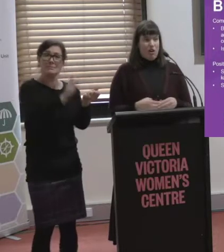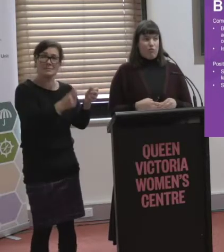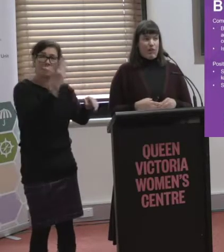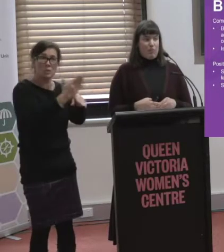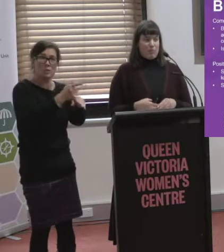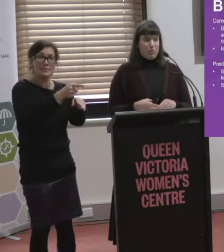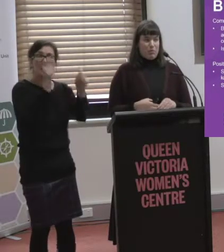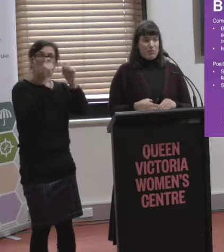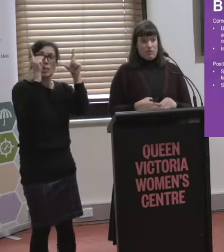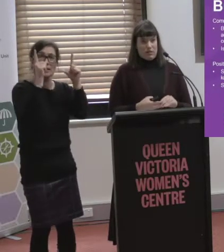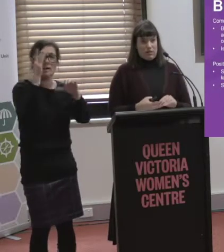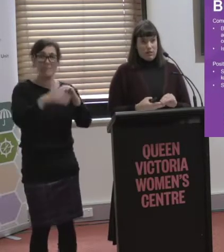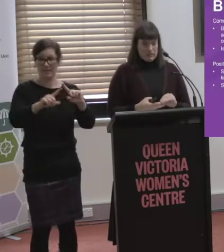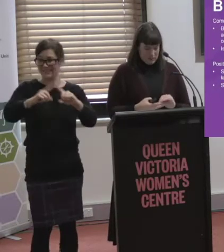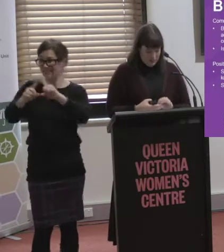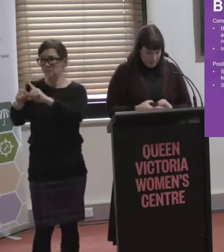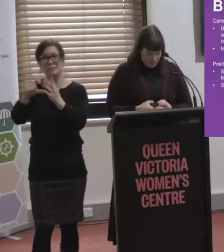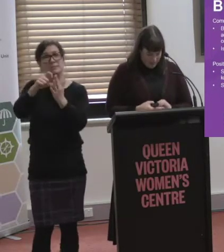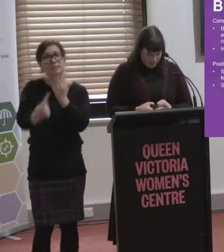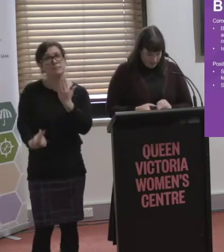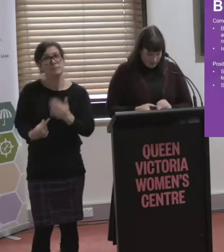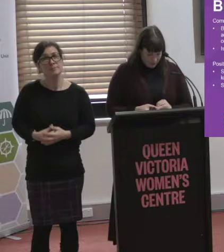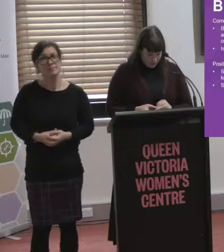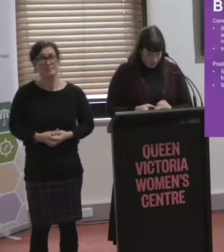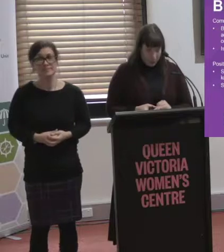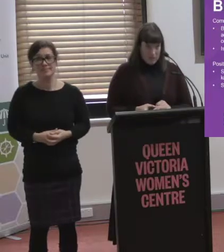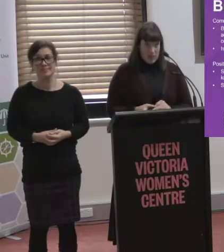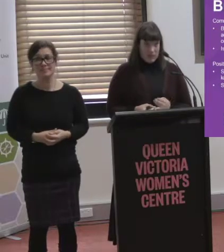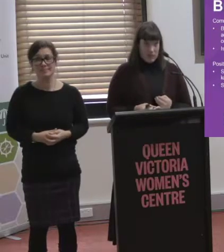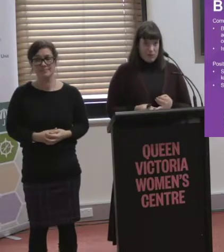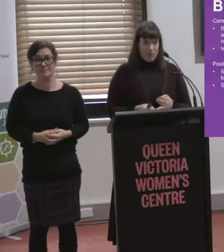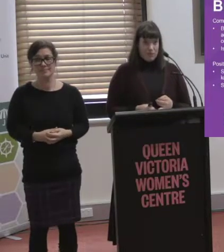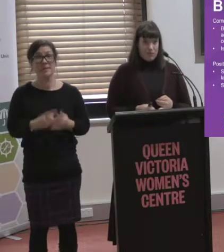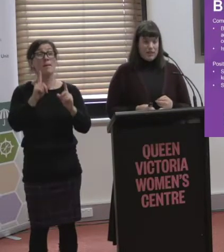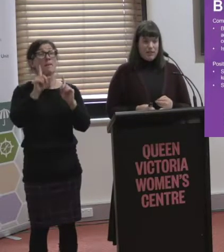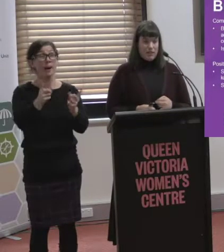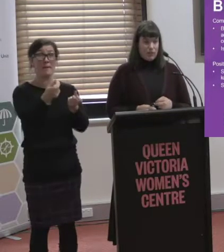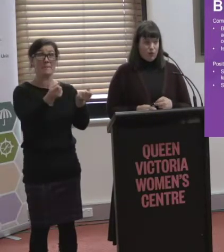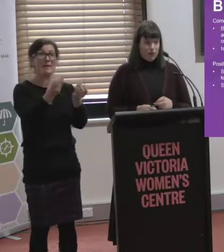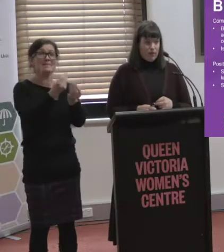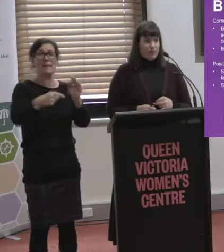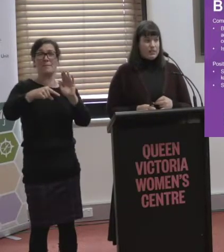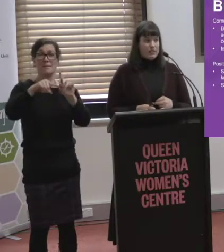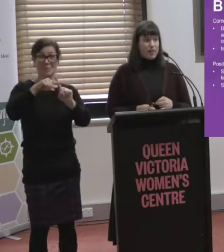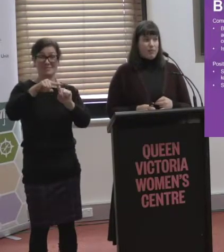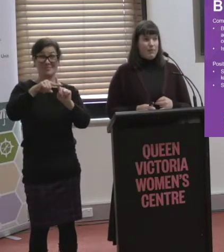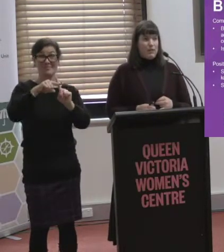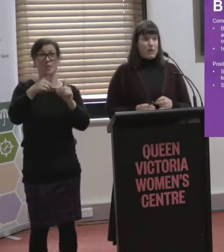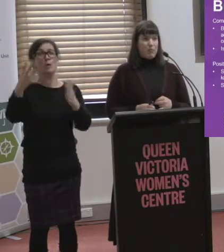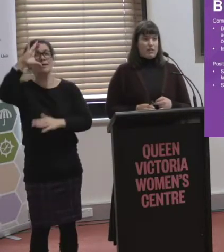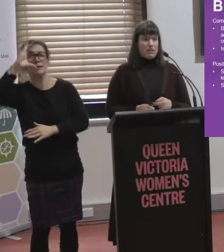of people with different disabilities. There were some positives with buses, particularly in rural areas.